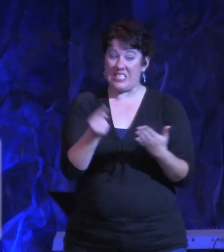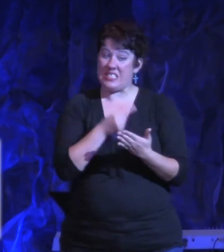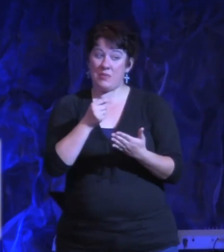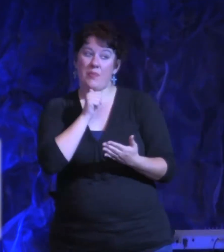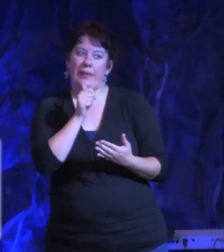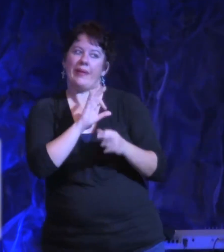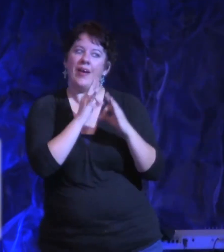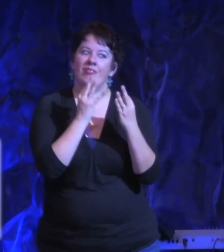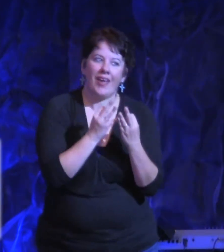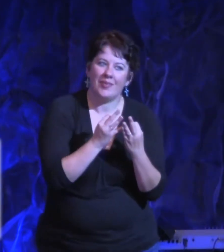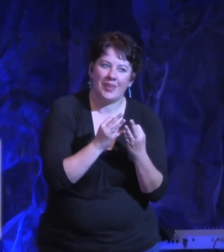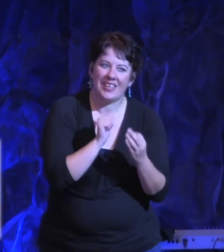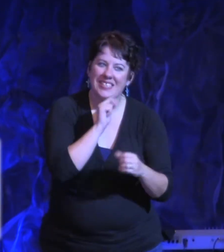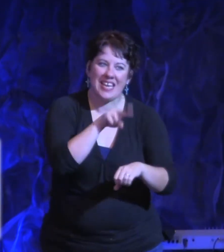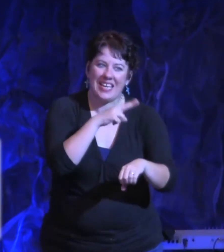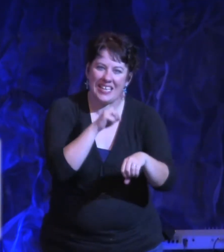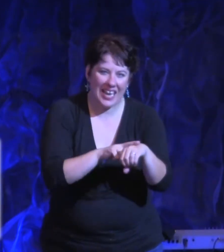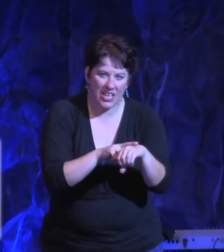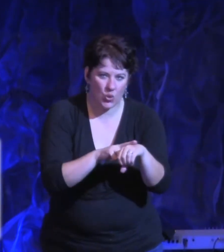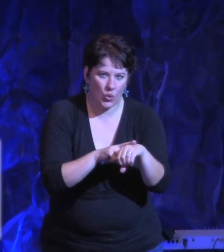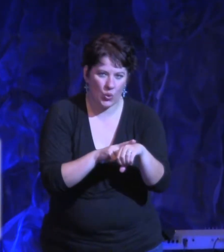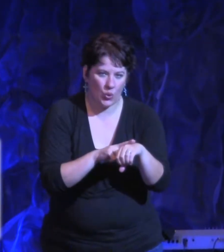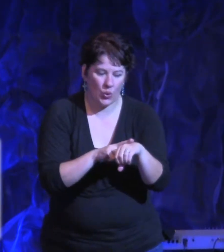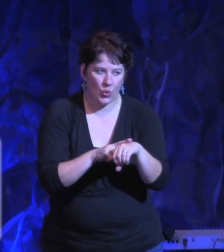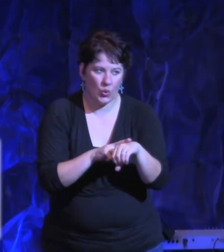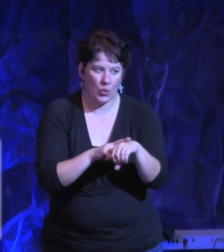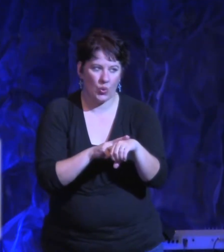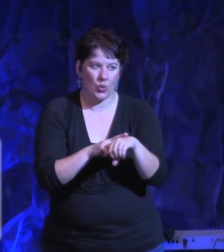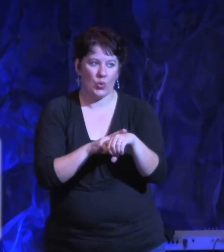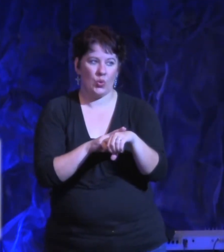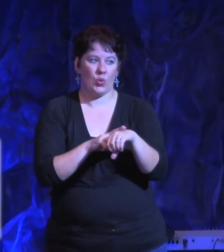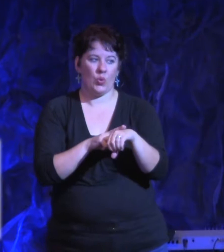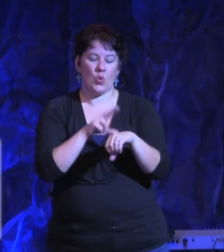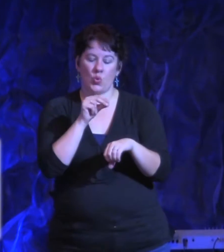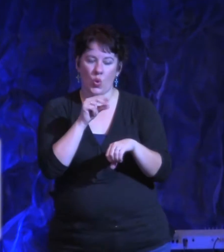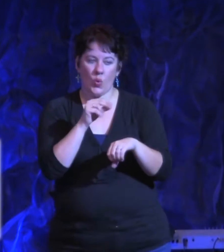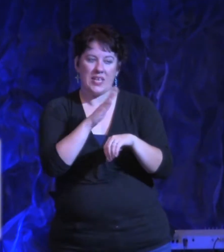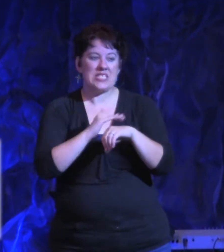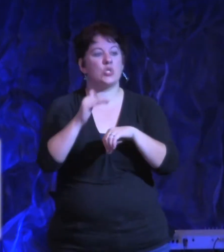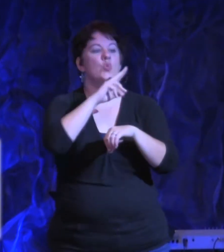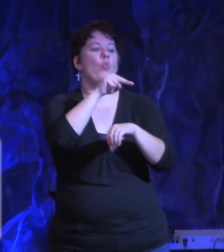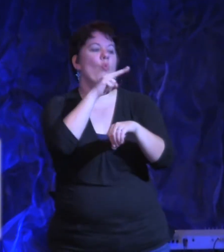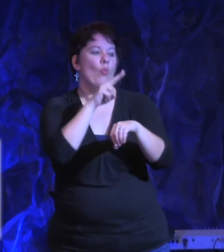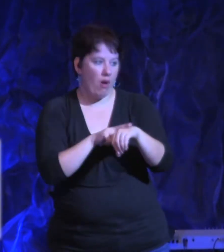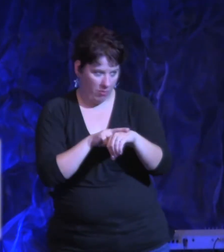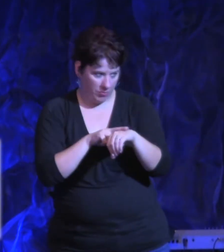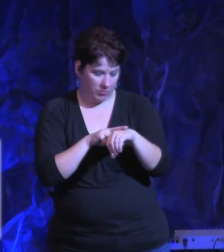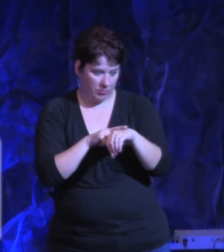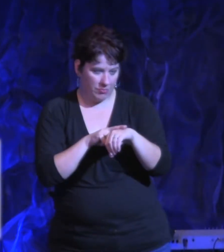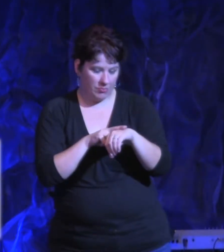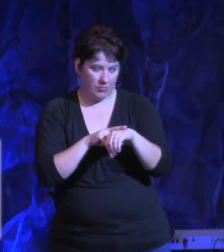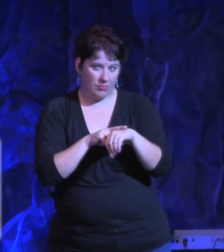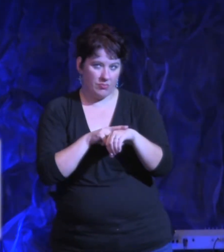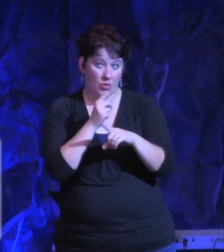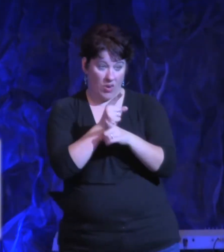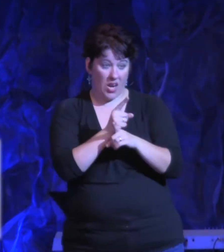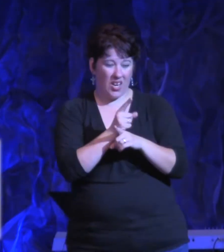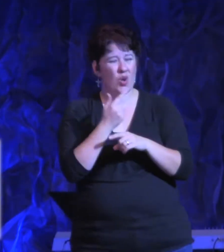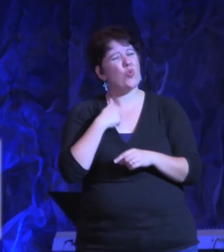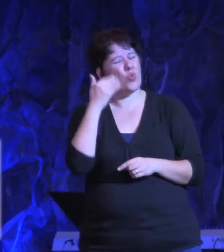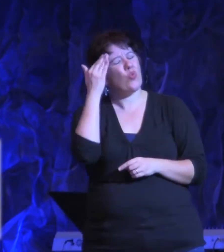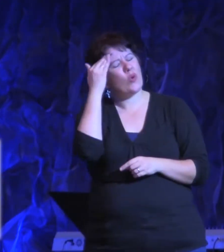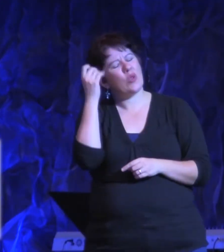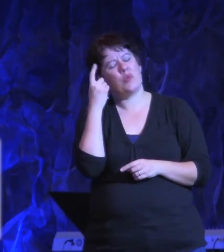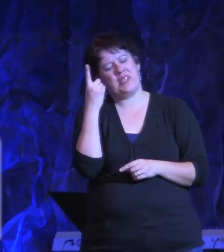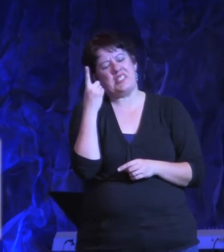It's not a natural barrier, but it's a spiritual one. Right? And we know this,